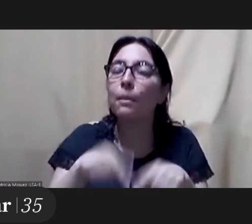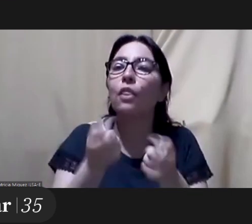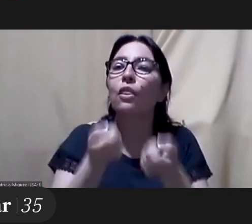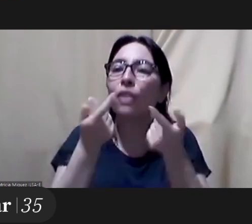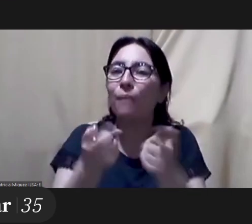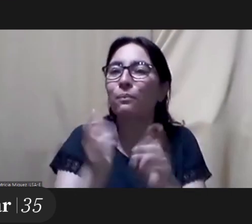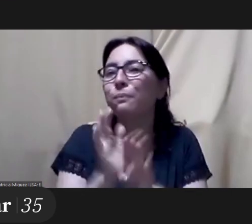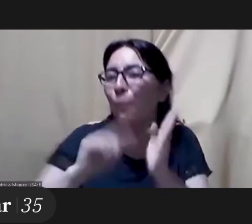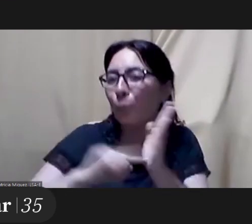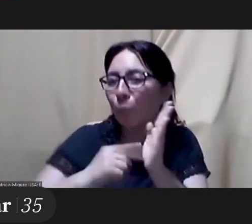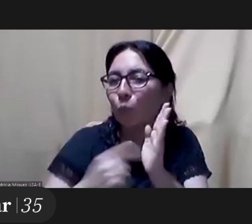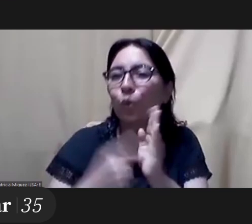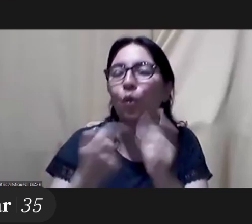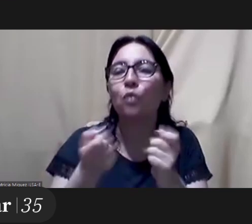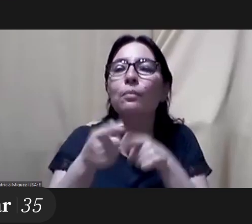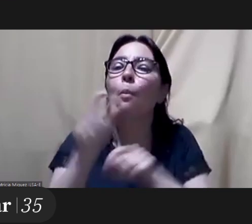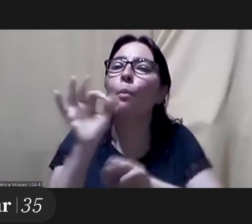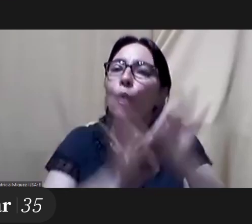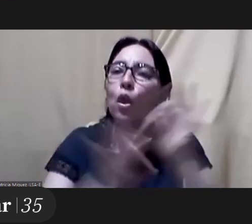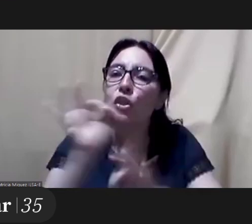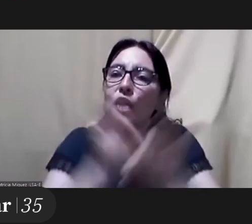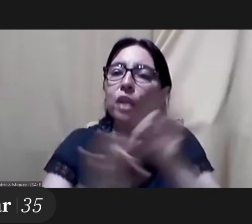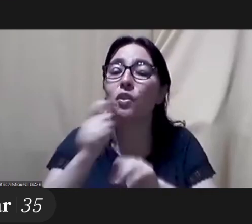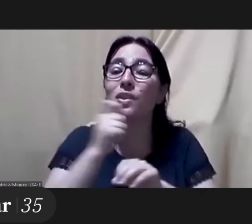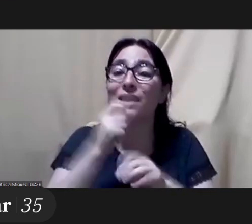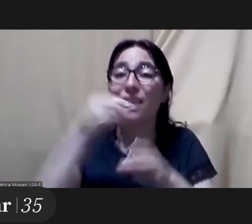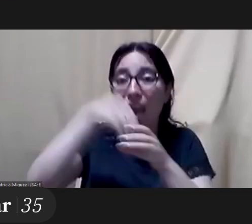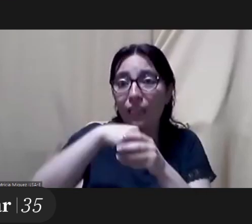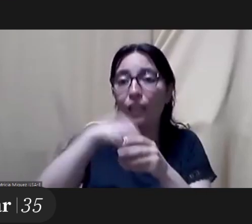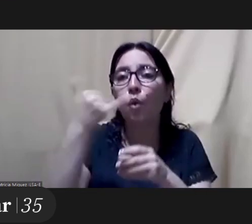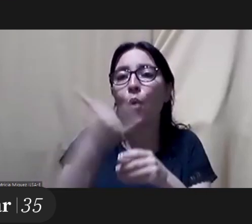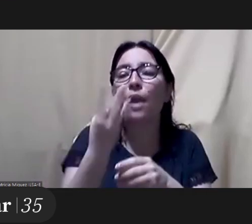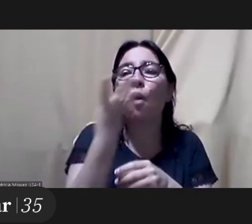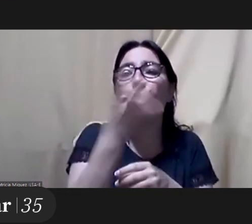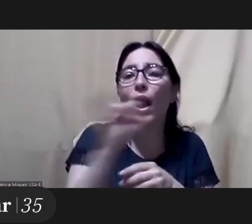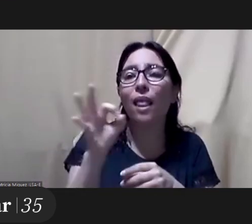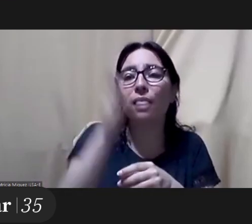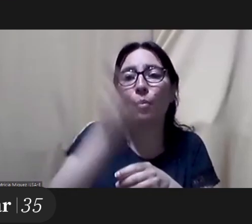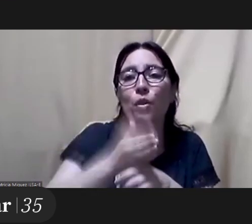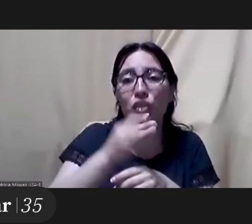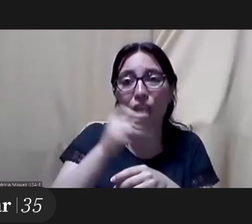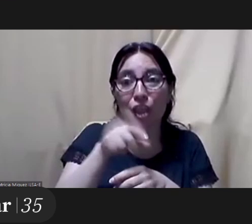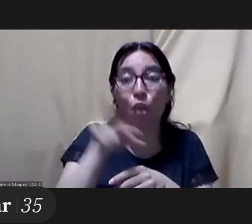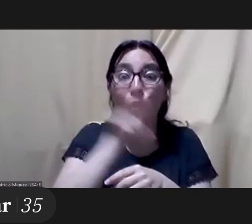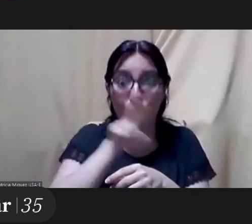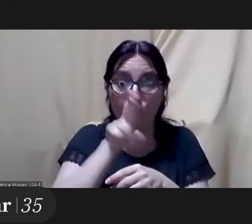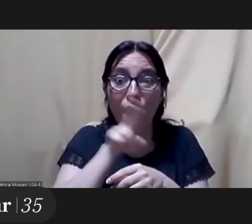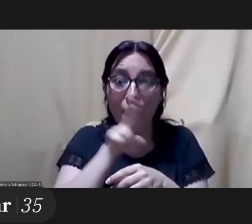there to 2015 we also gave points for those projects that had more than 40 percent of women